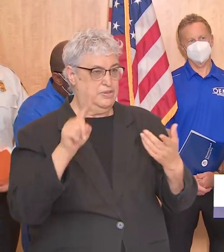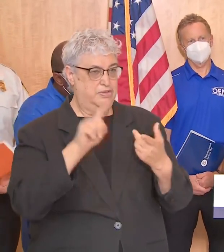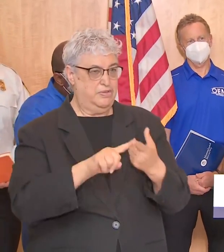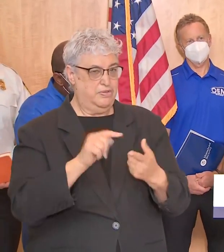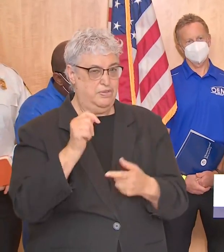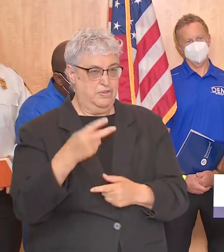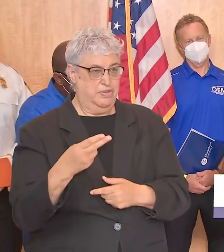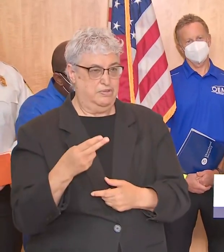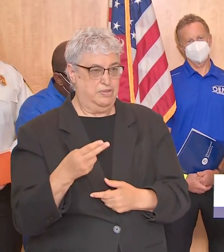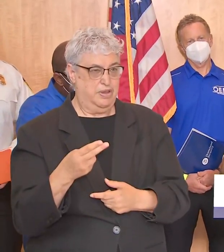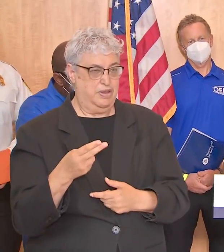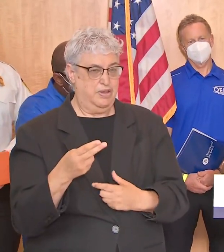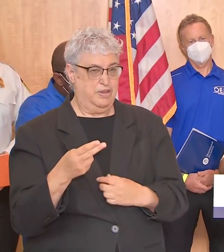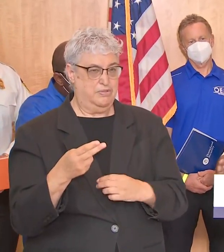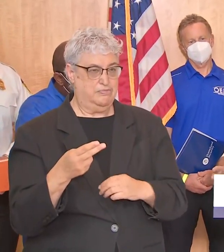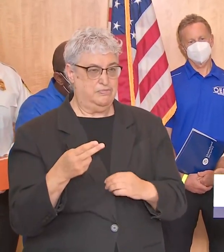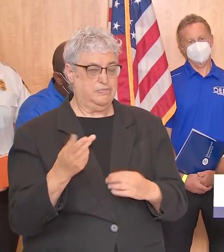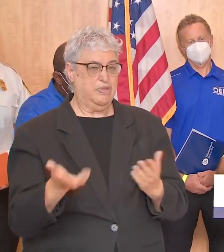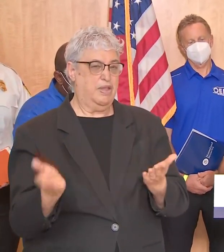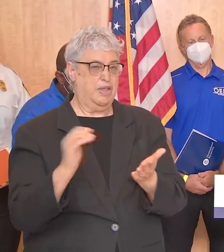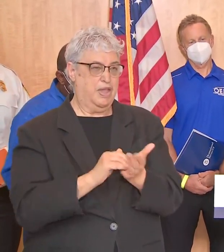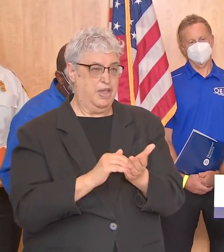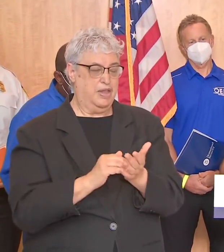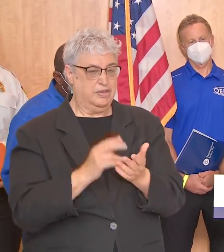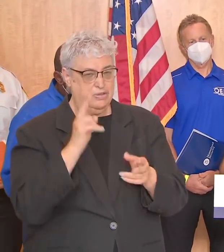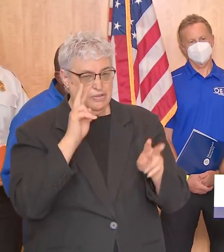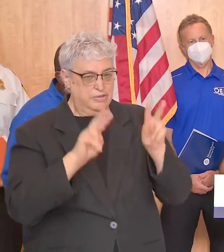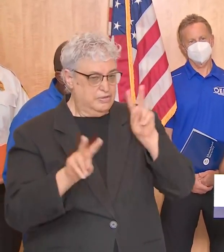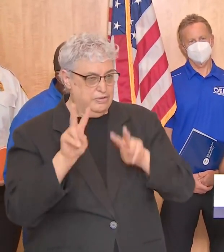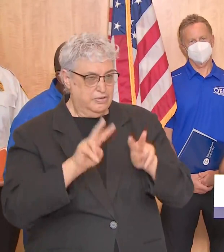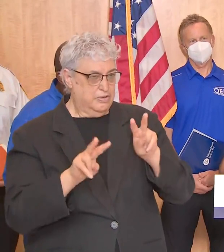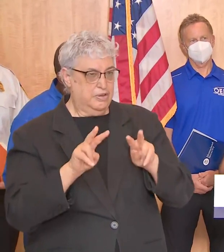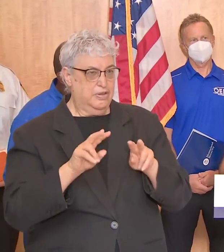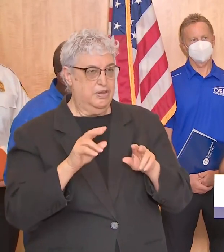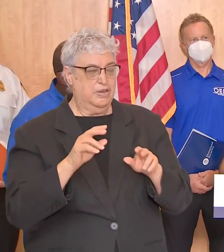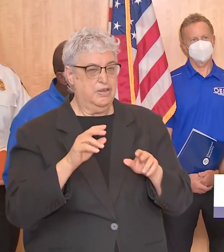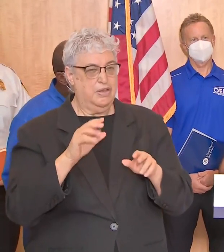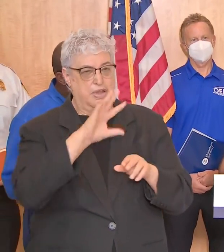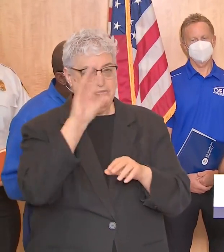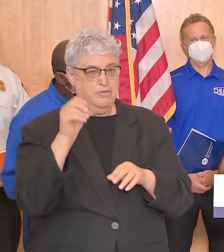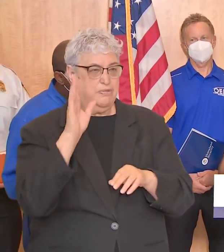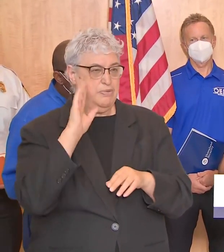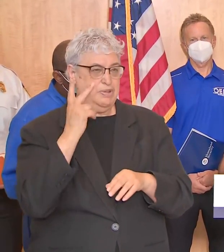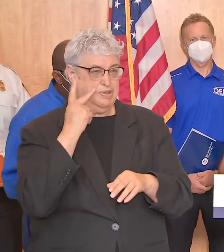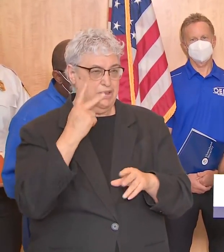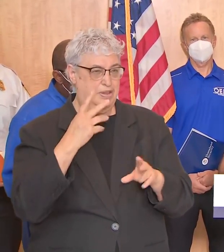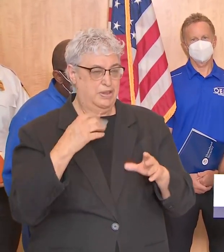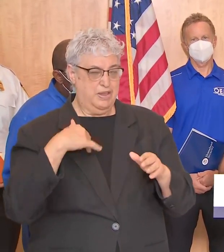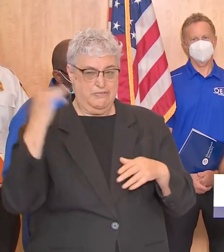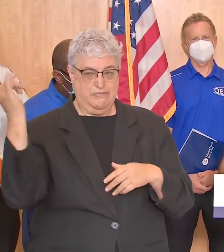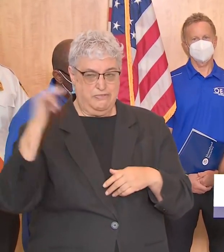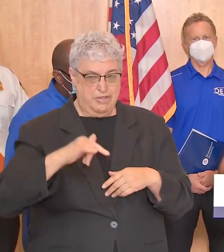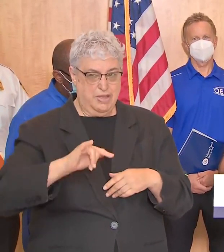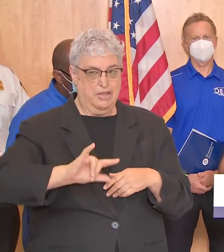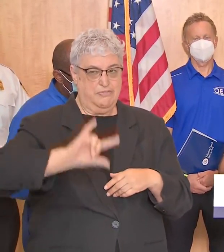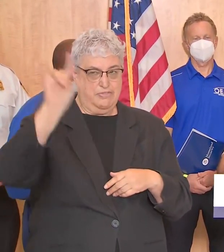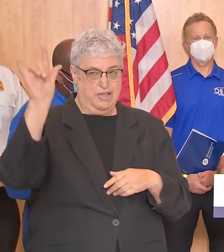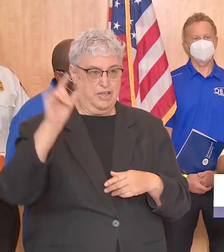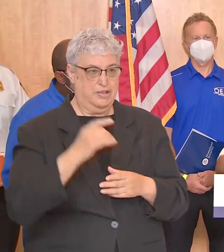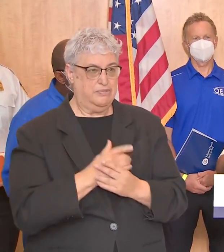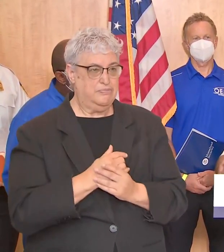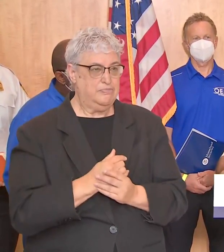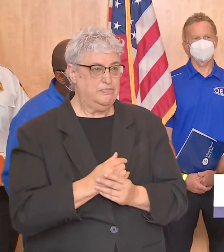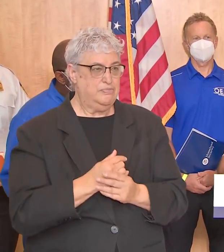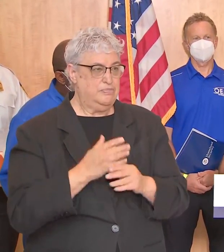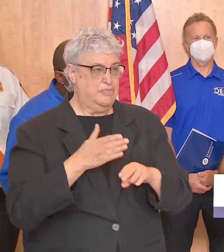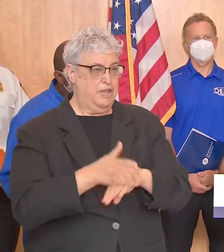thursday and we'll reevaluate it by then the carriers will look to see if it's safe to fly in and we're looking at uh anytime